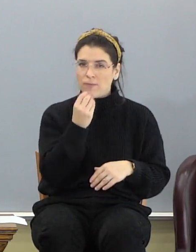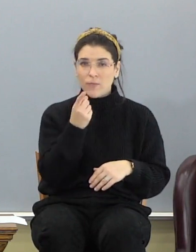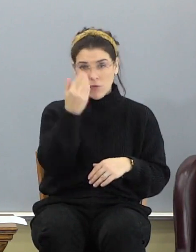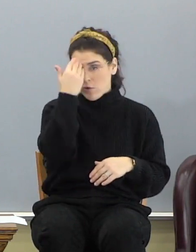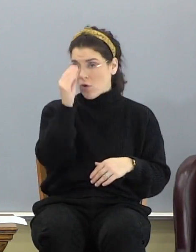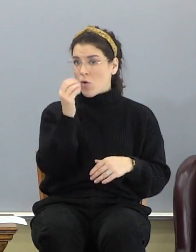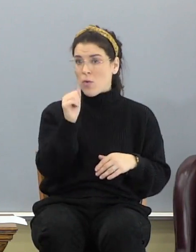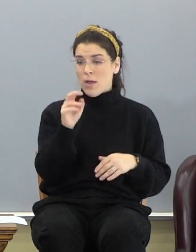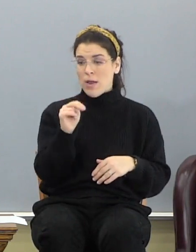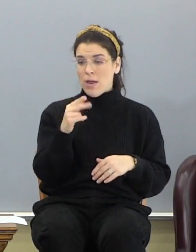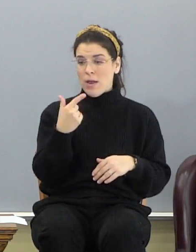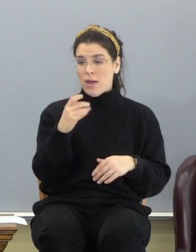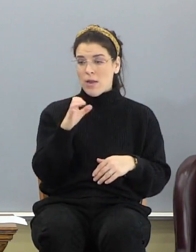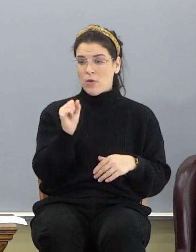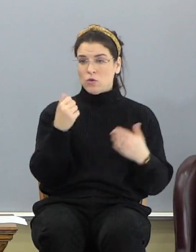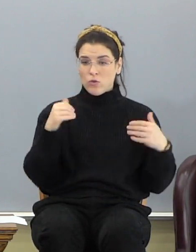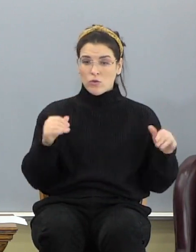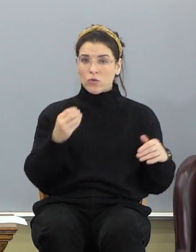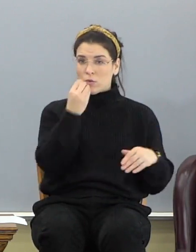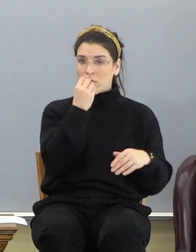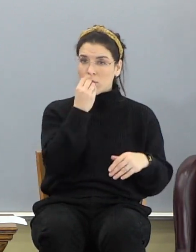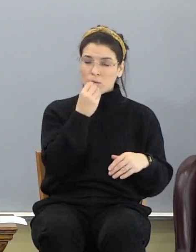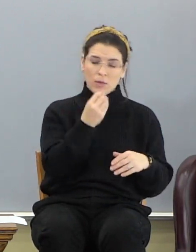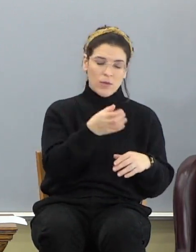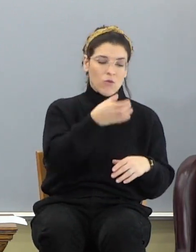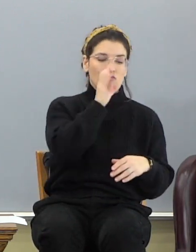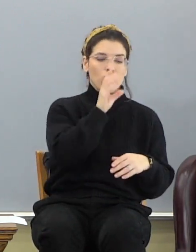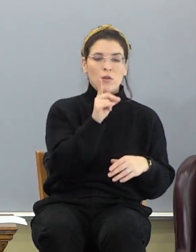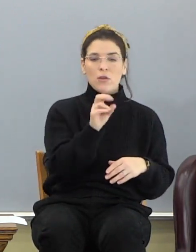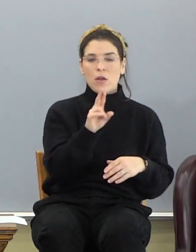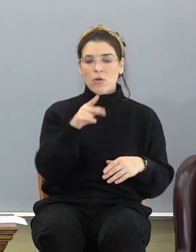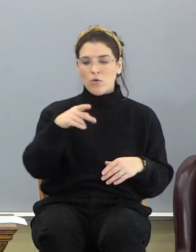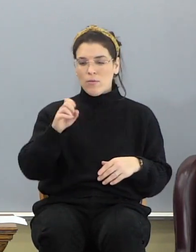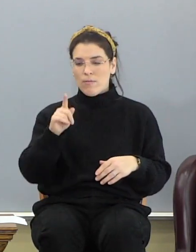didn't know angels ate, did you? They drink Dr. Pepper, they eat manna.